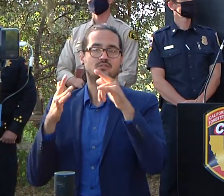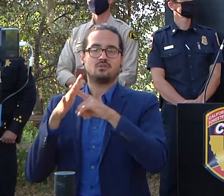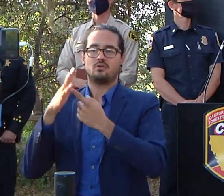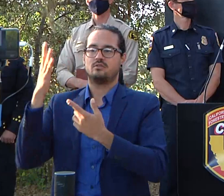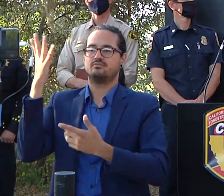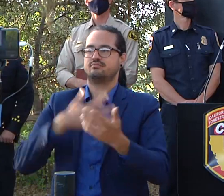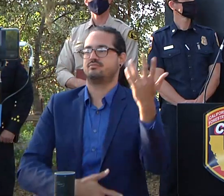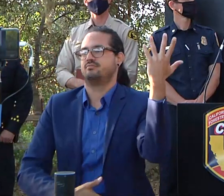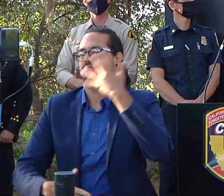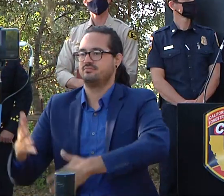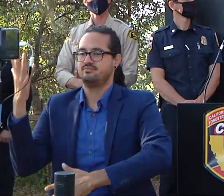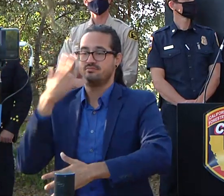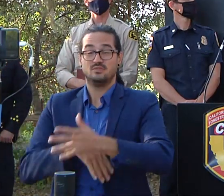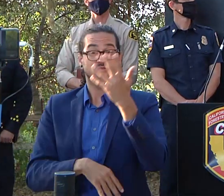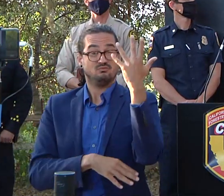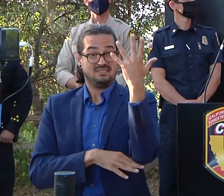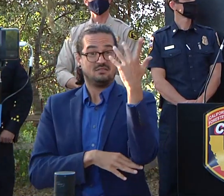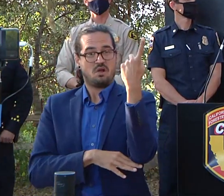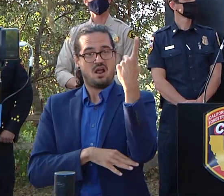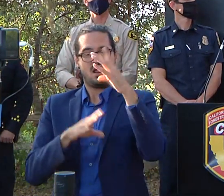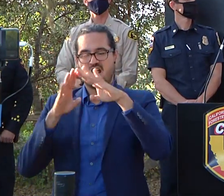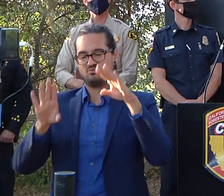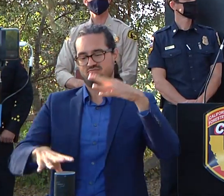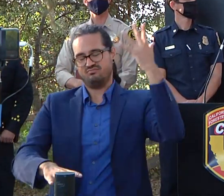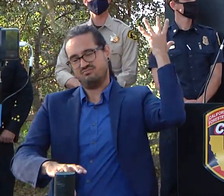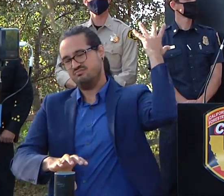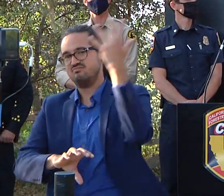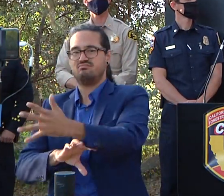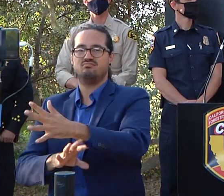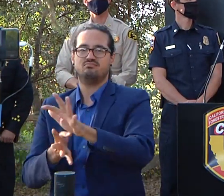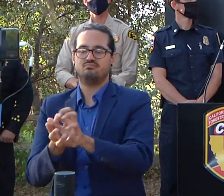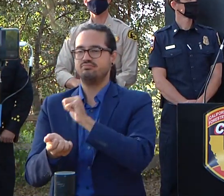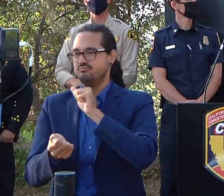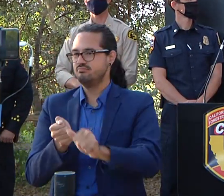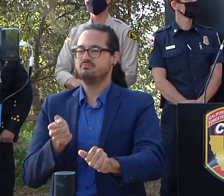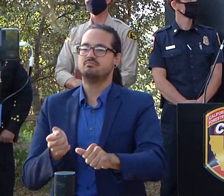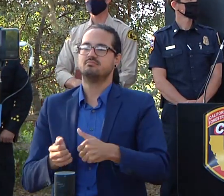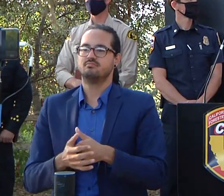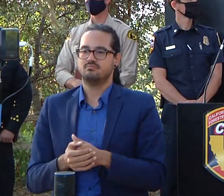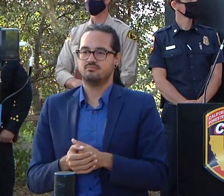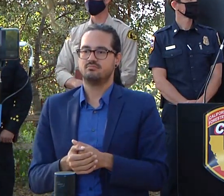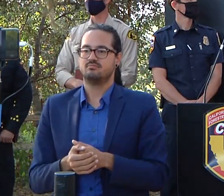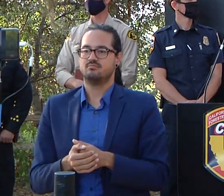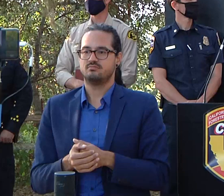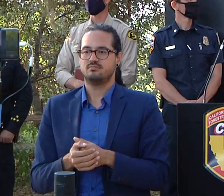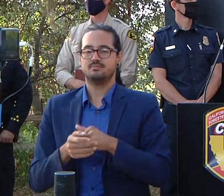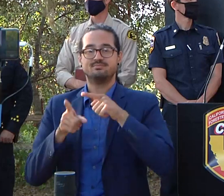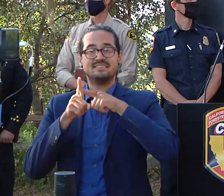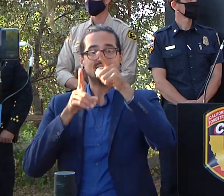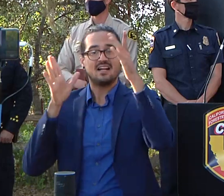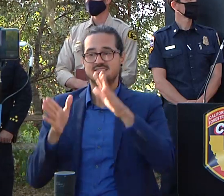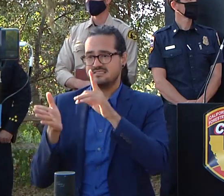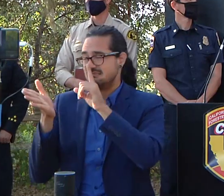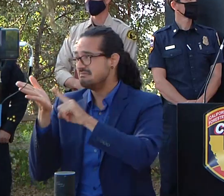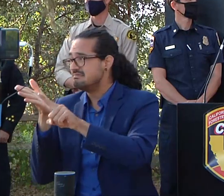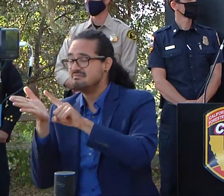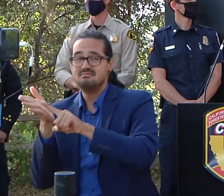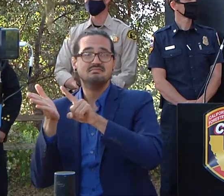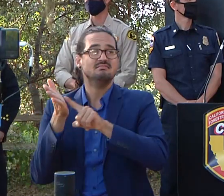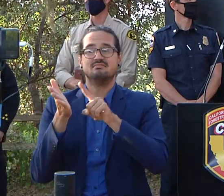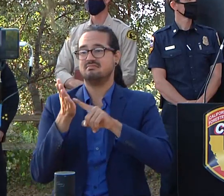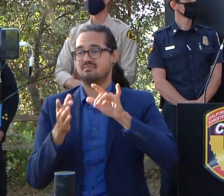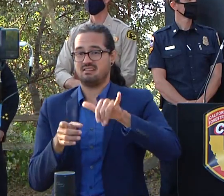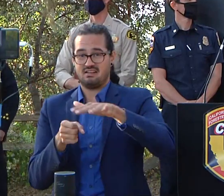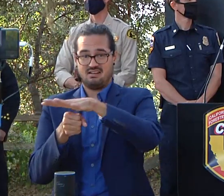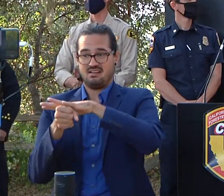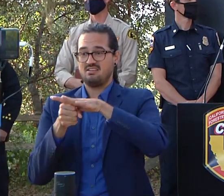a structure today we started putting some of our specialists in there to assess and start mitigating that issue uh it's going to